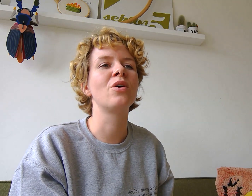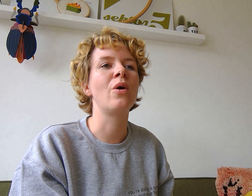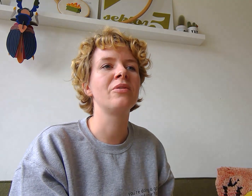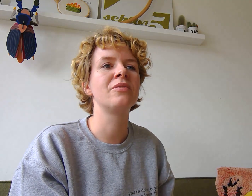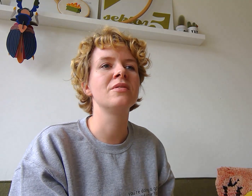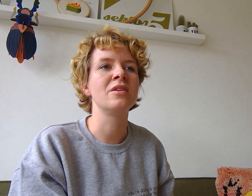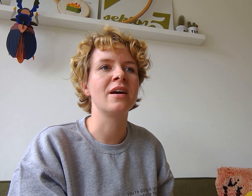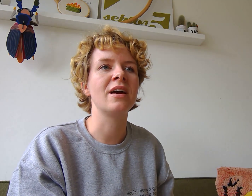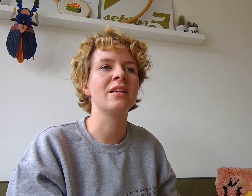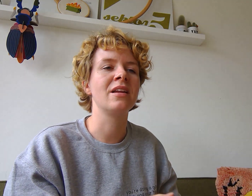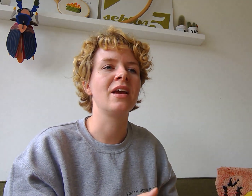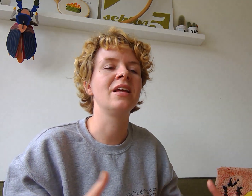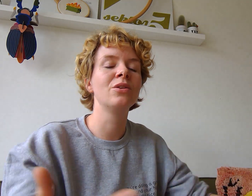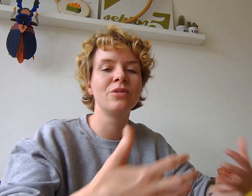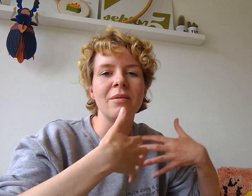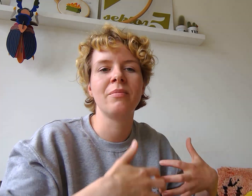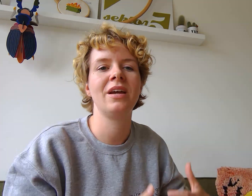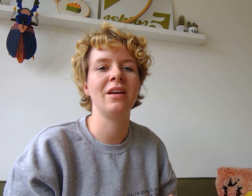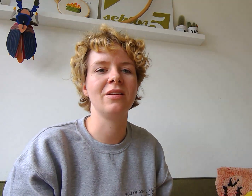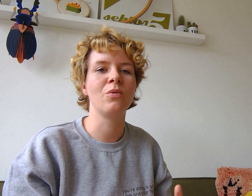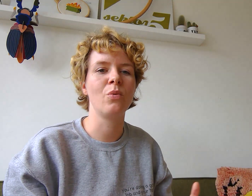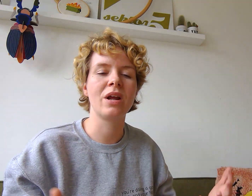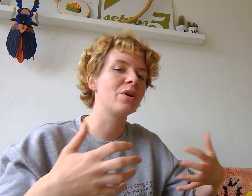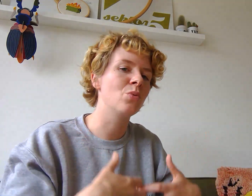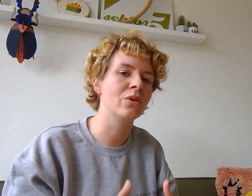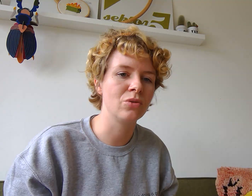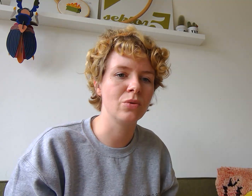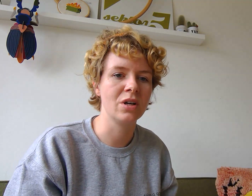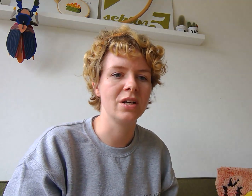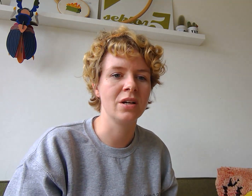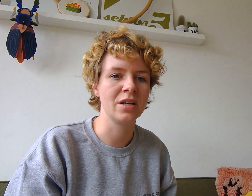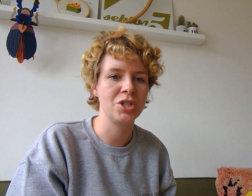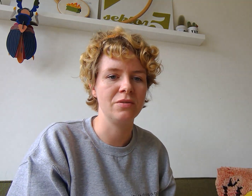go out there and include them in whatever you want to achieve.